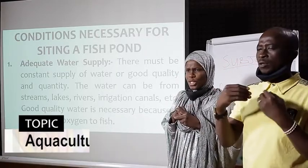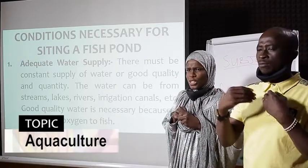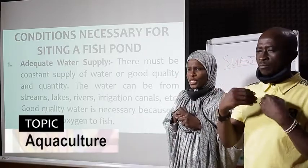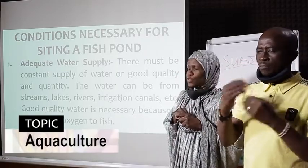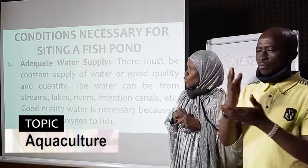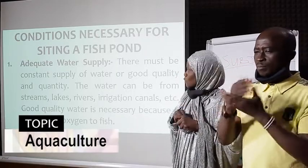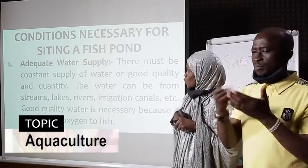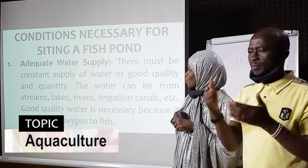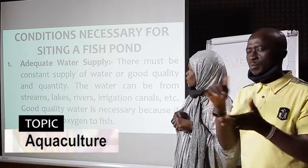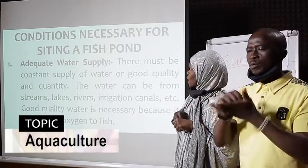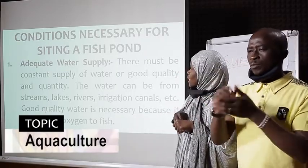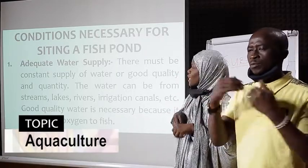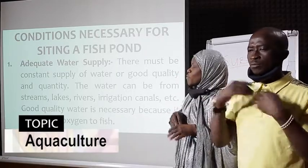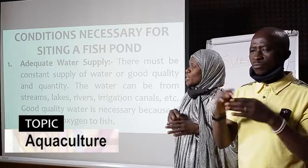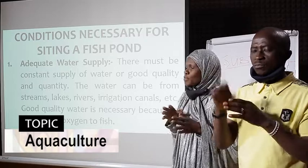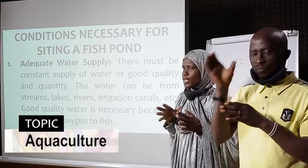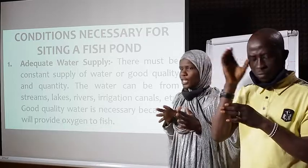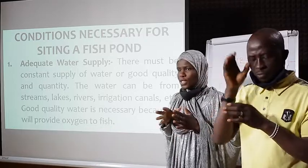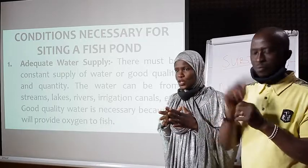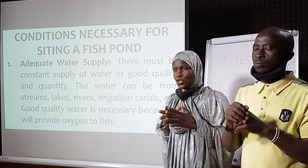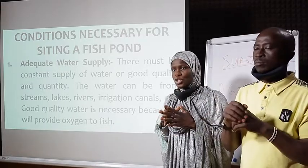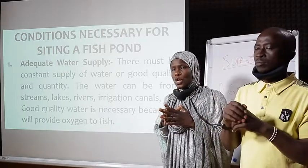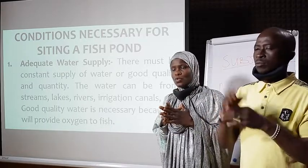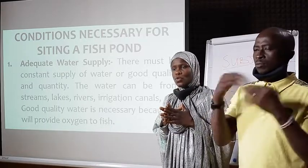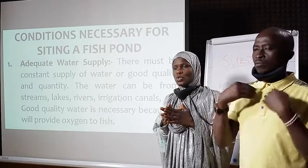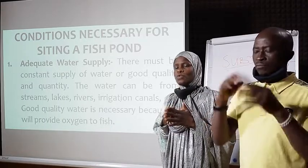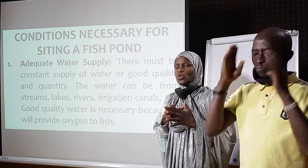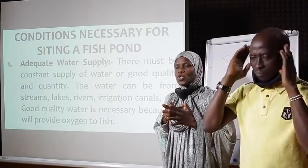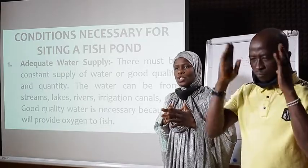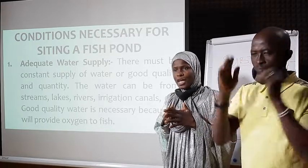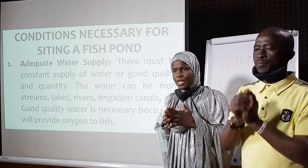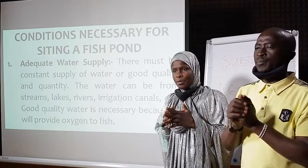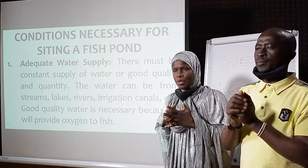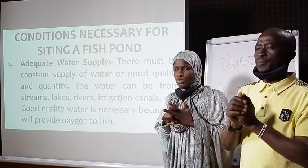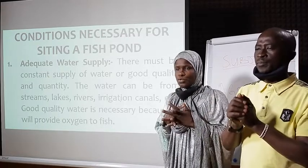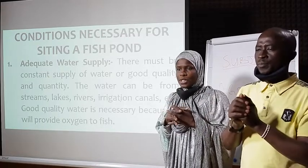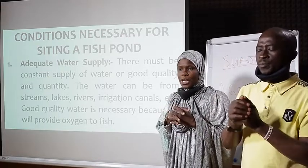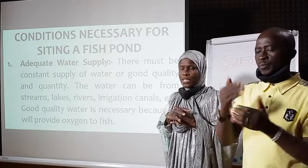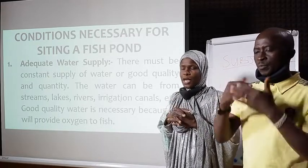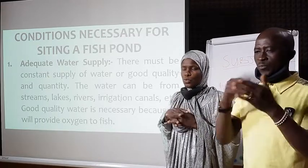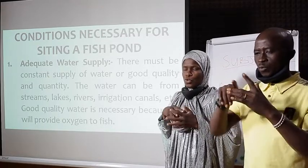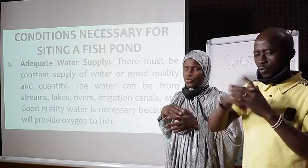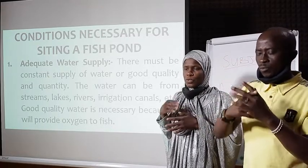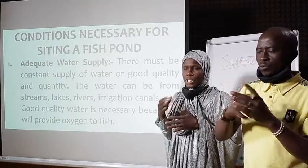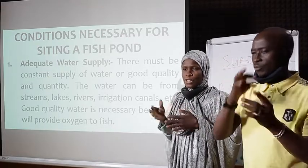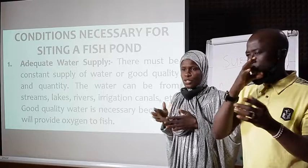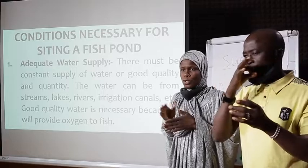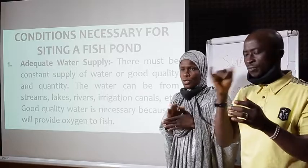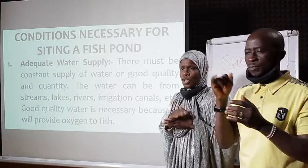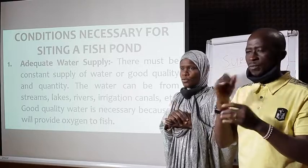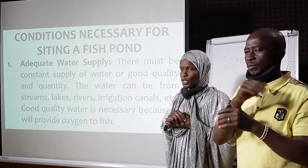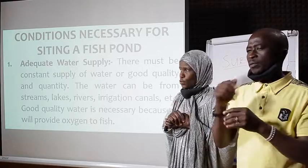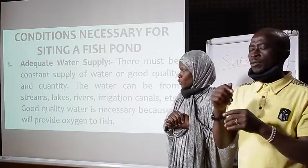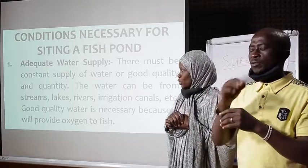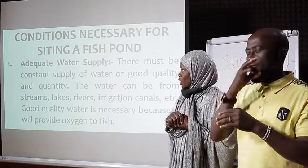conditions that you have to watch that are very very necessary you have to watch you have to consider them before start or before citing